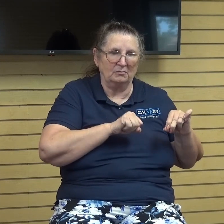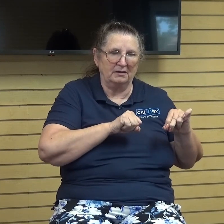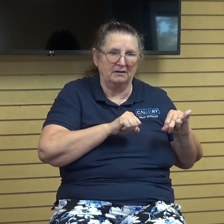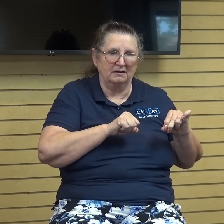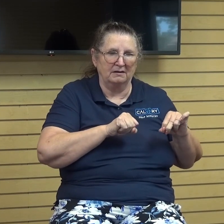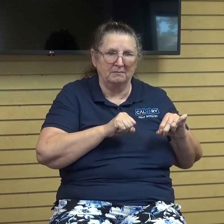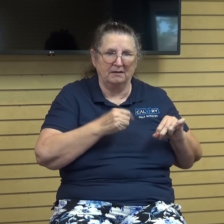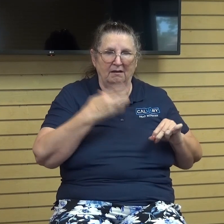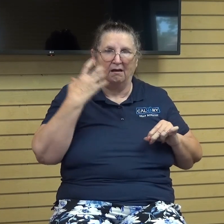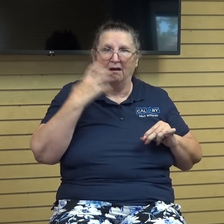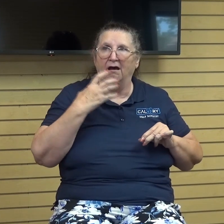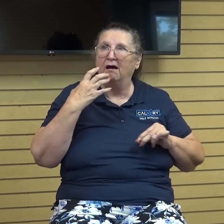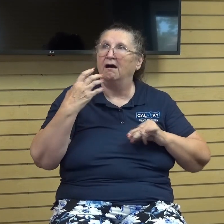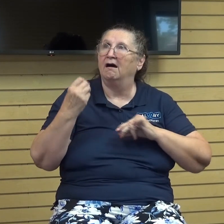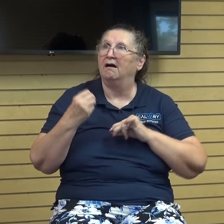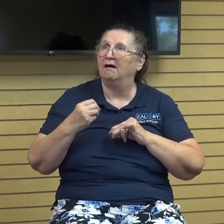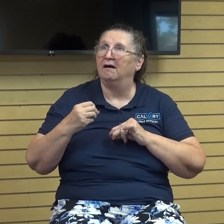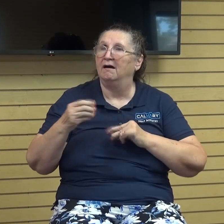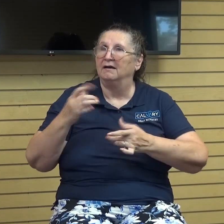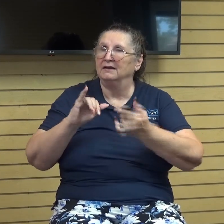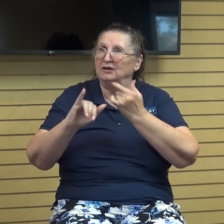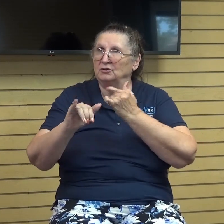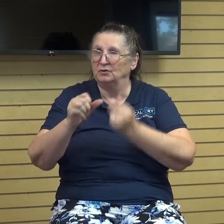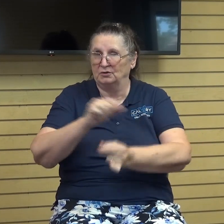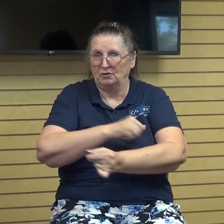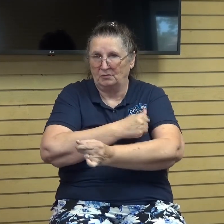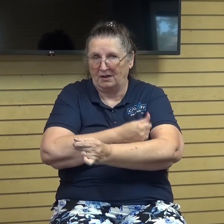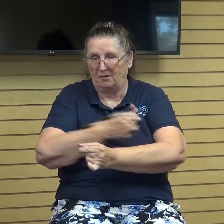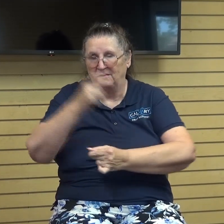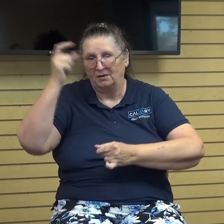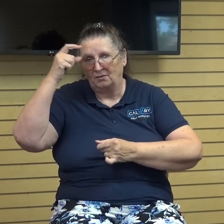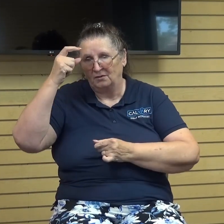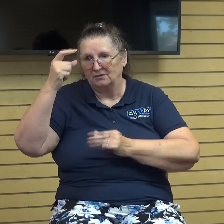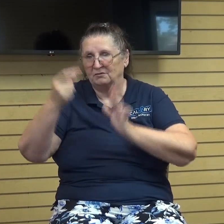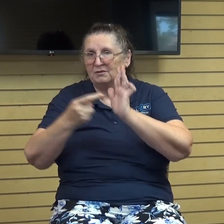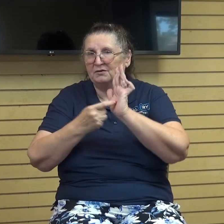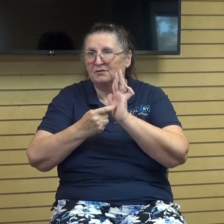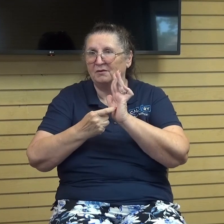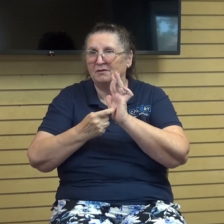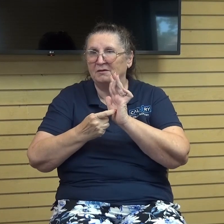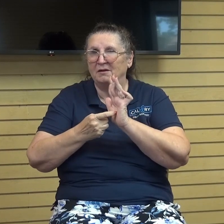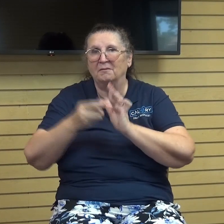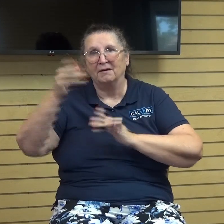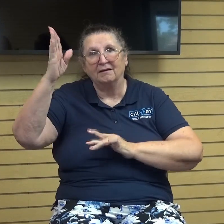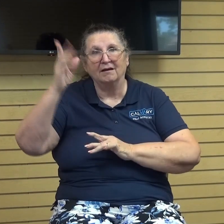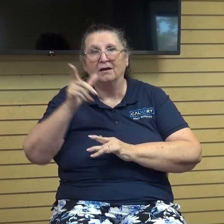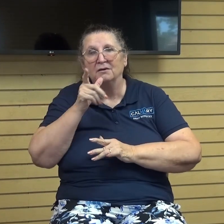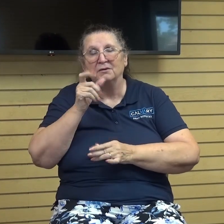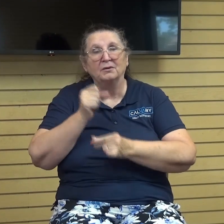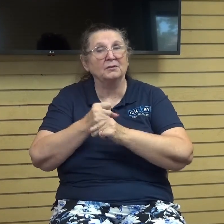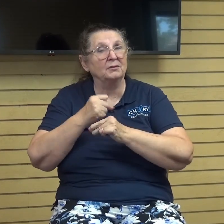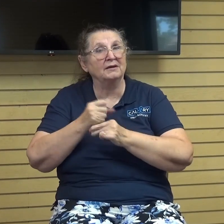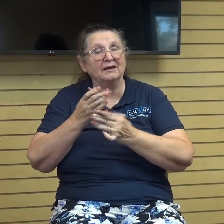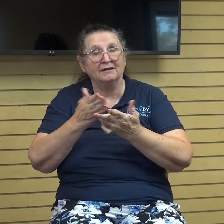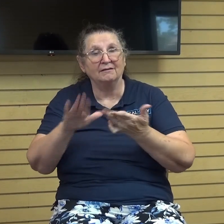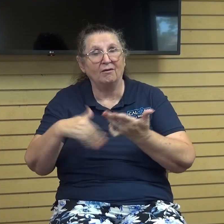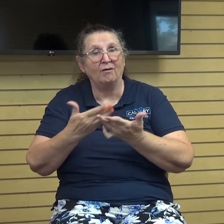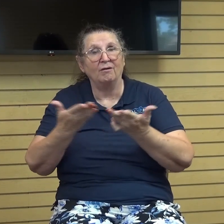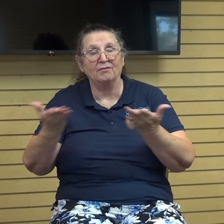awe at the eternal power and wisdom on display by the one who created and i was reminded of